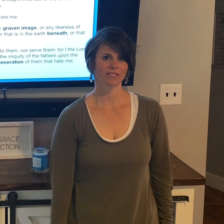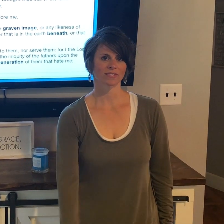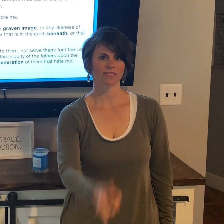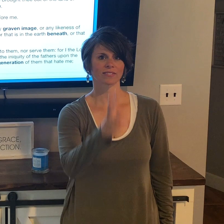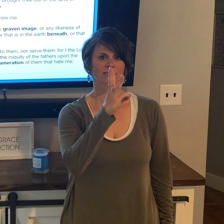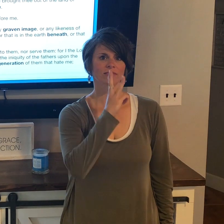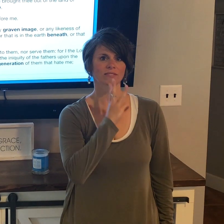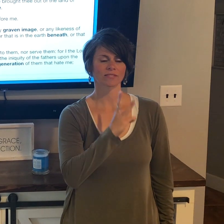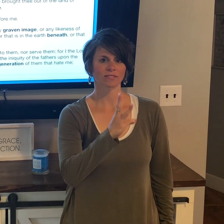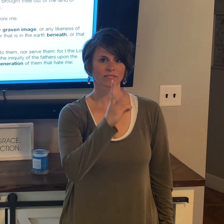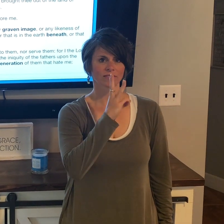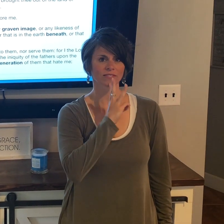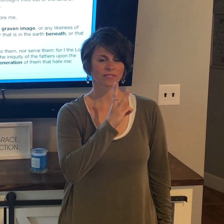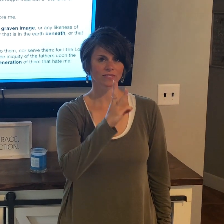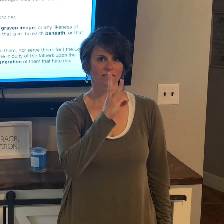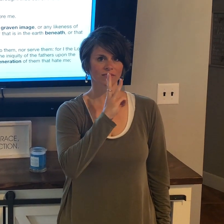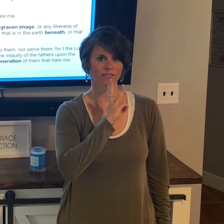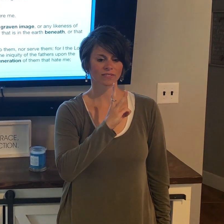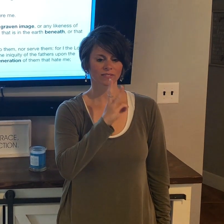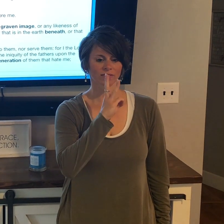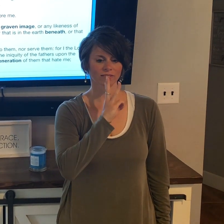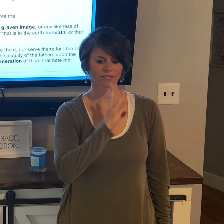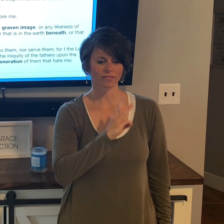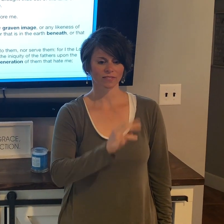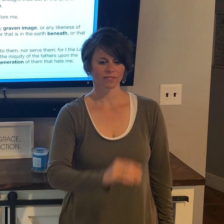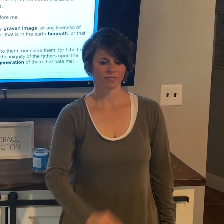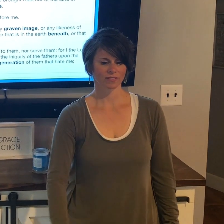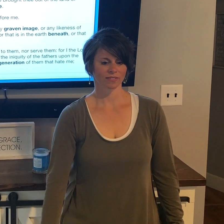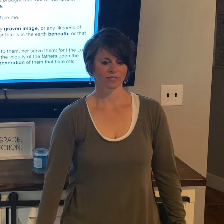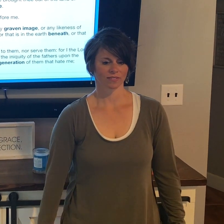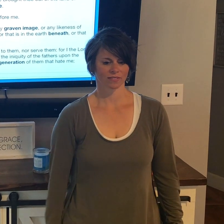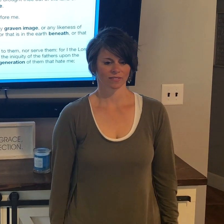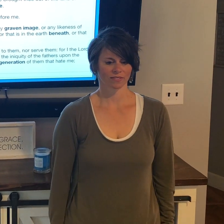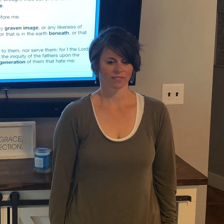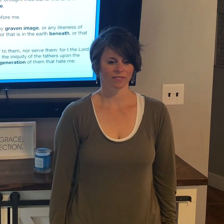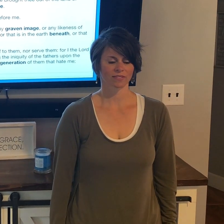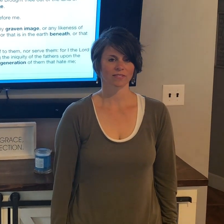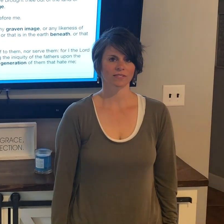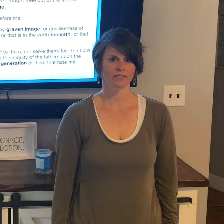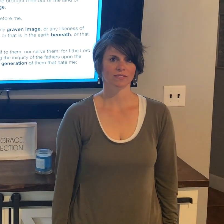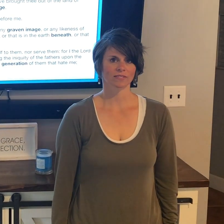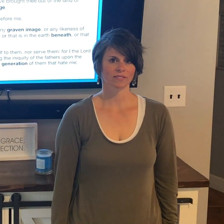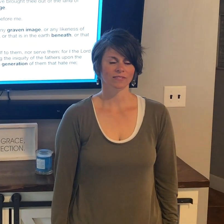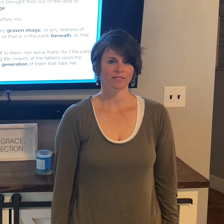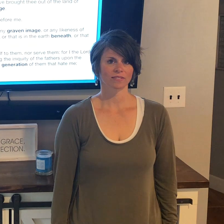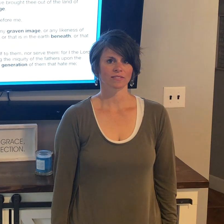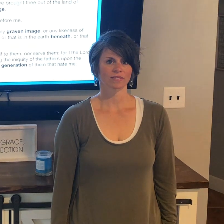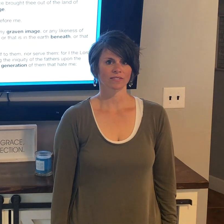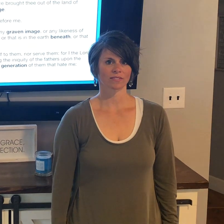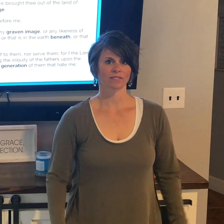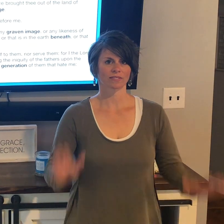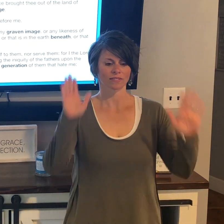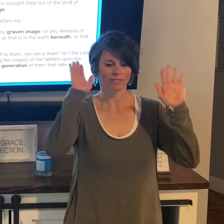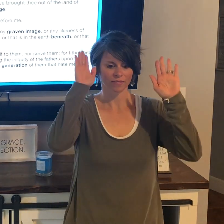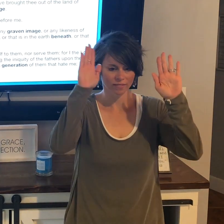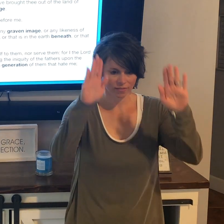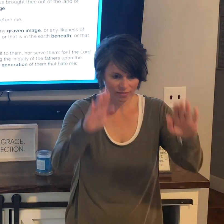is in the water under the earth. Thou shalt not bow